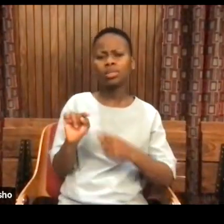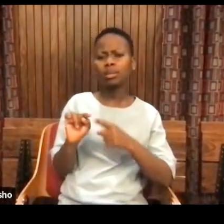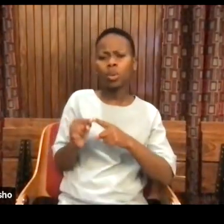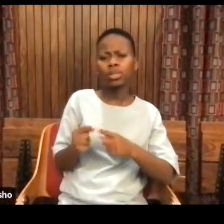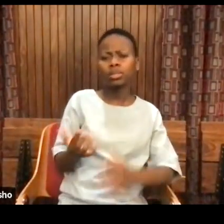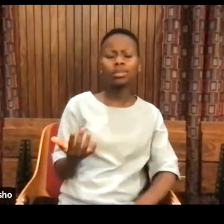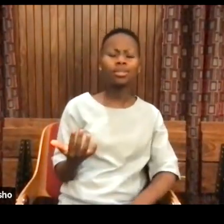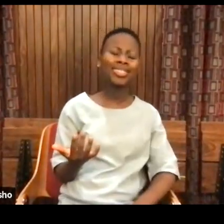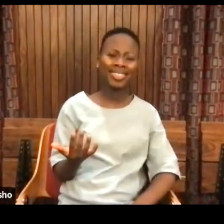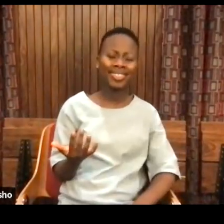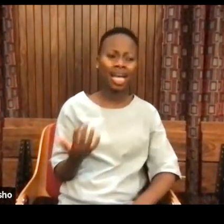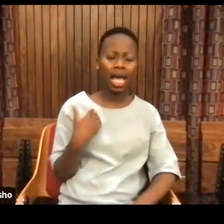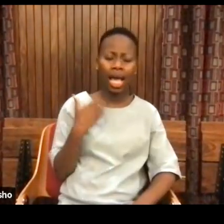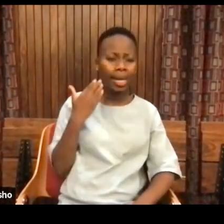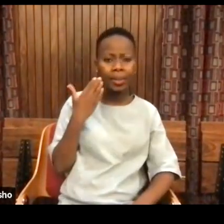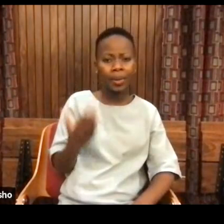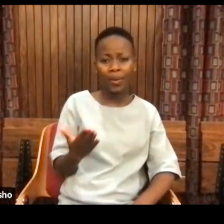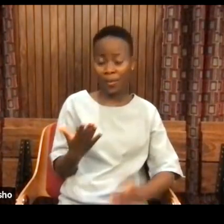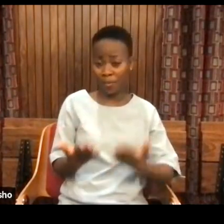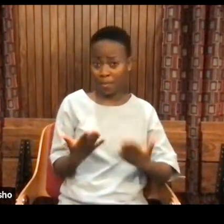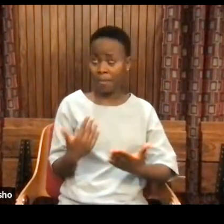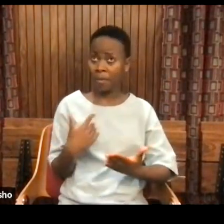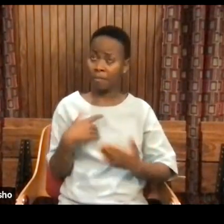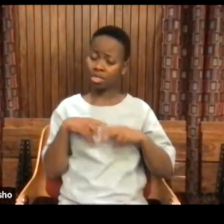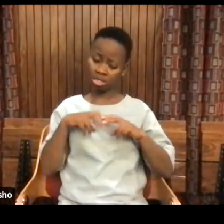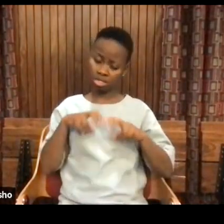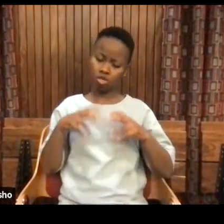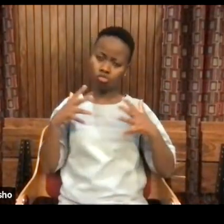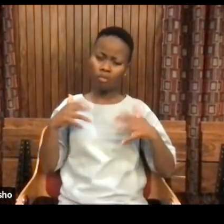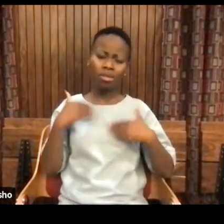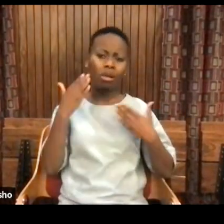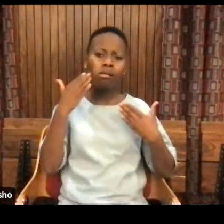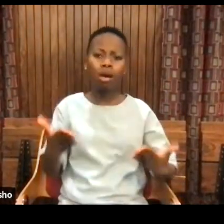I don't know, maybe I'm facing an existential crisis.